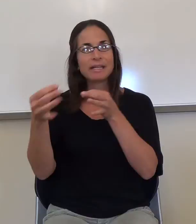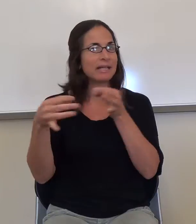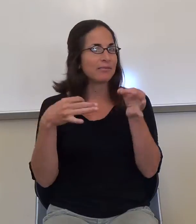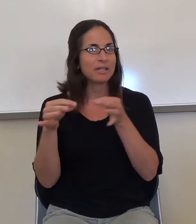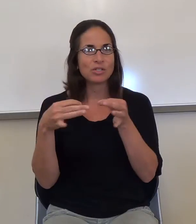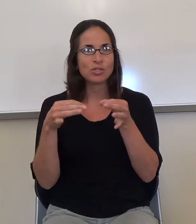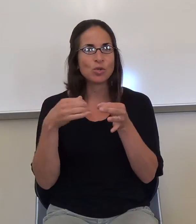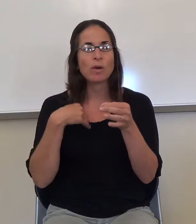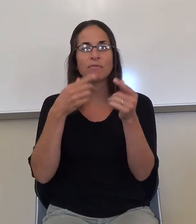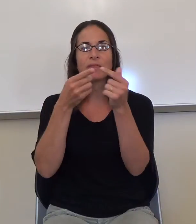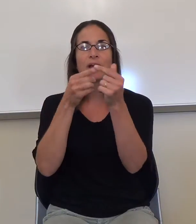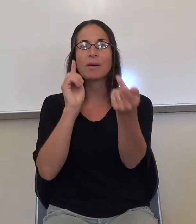the opposite meaning.